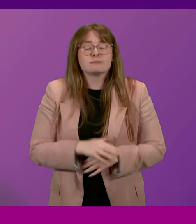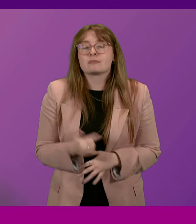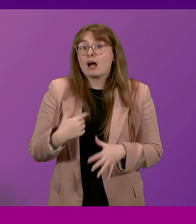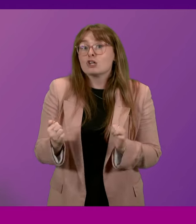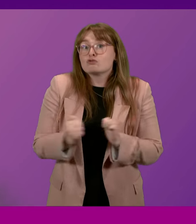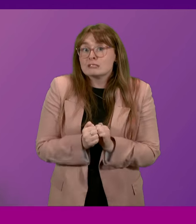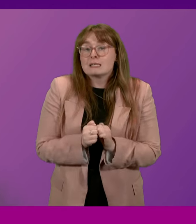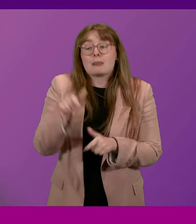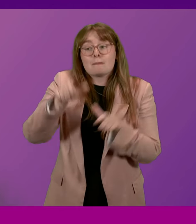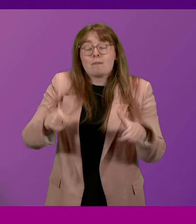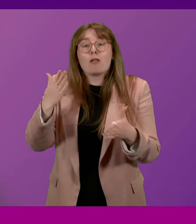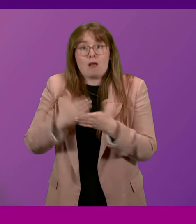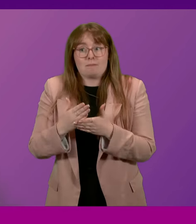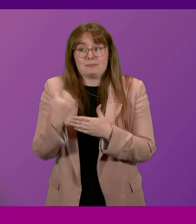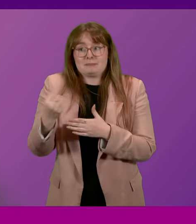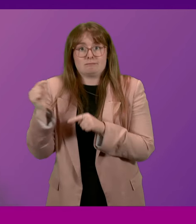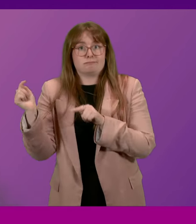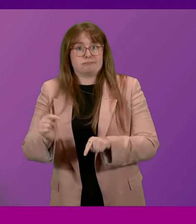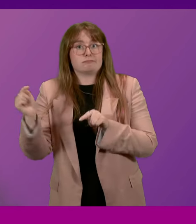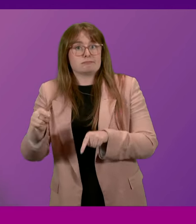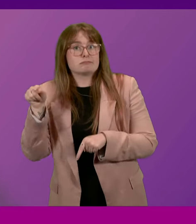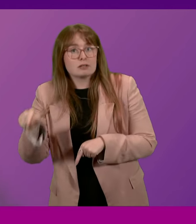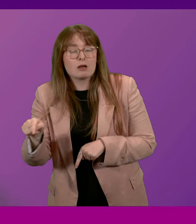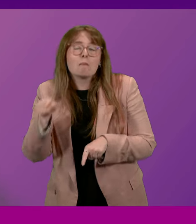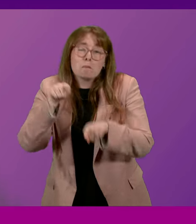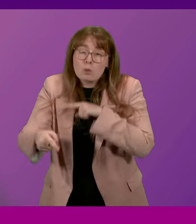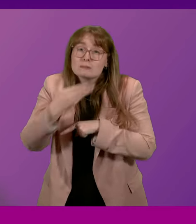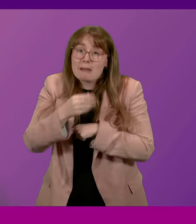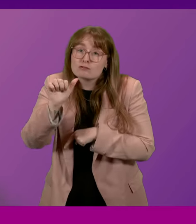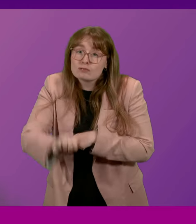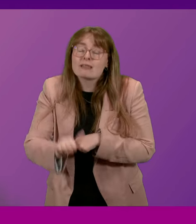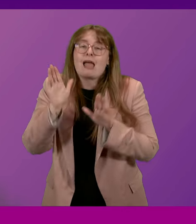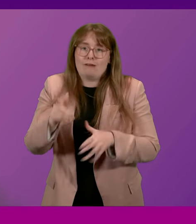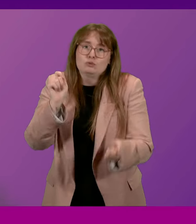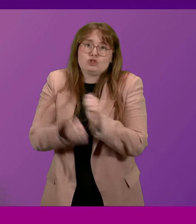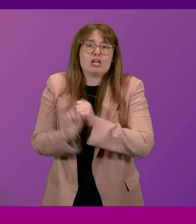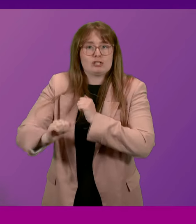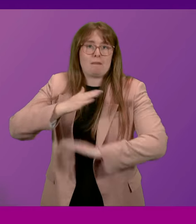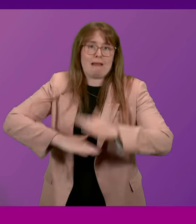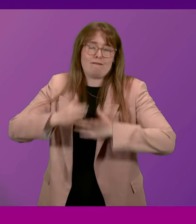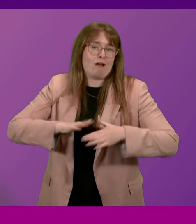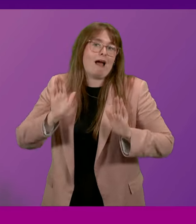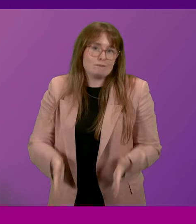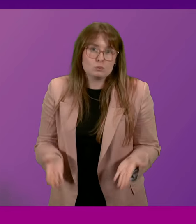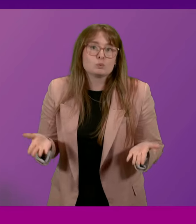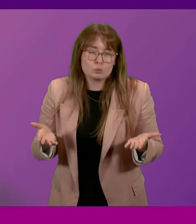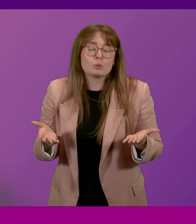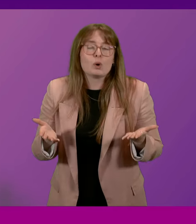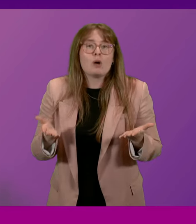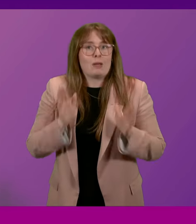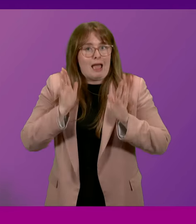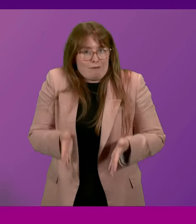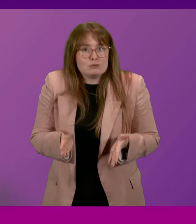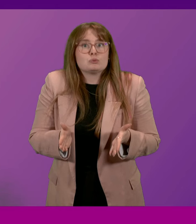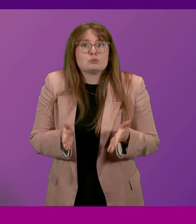Those who perpetrate violence and abuse, the majority of whom are men, must change their actions and behaviour and we must root